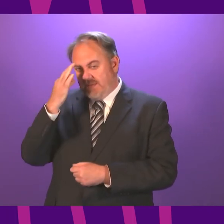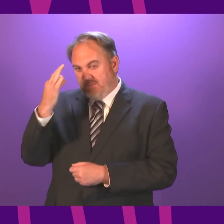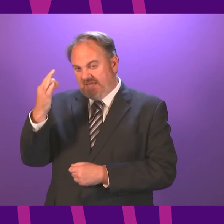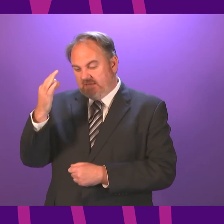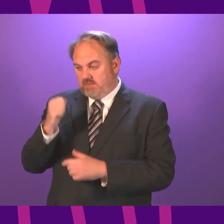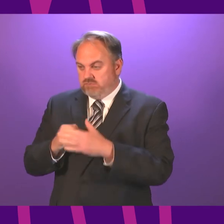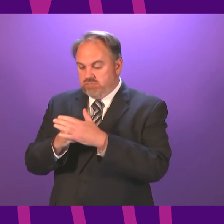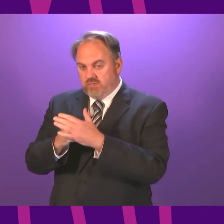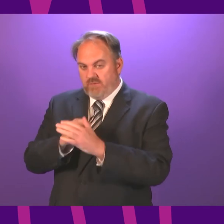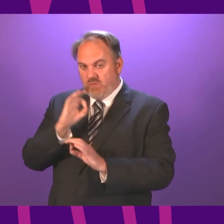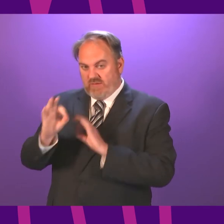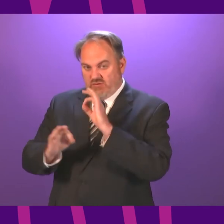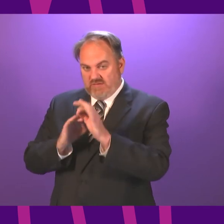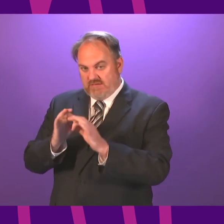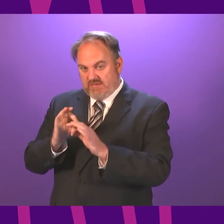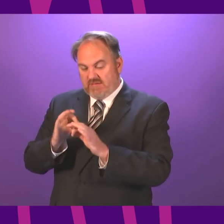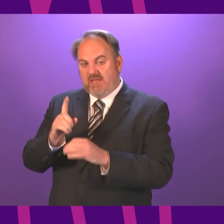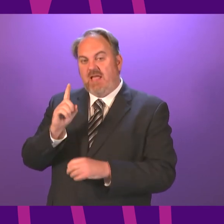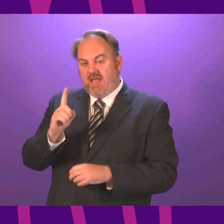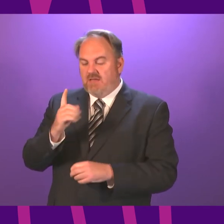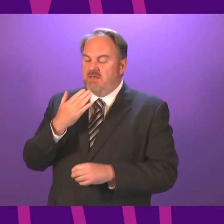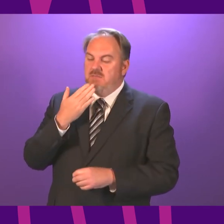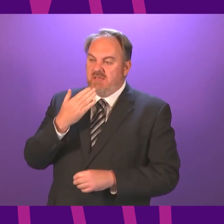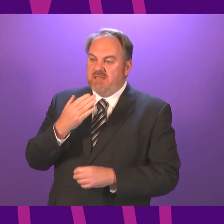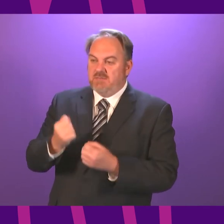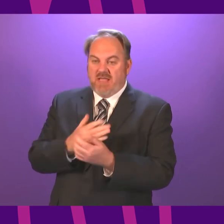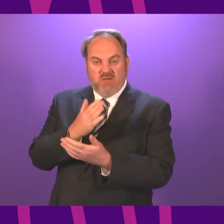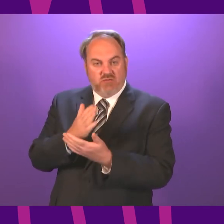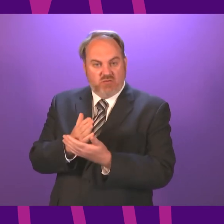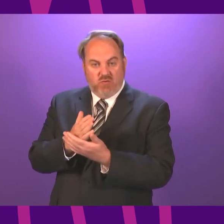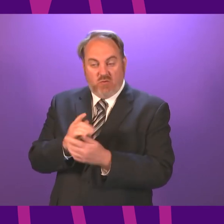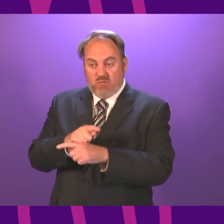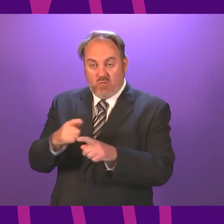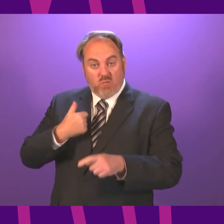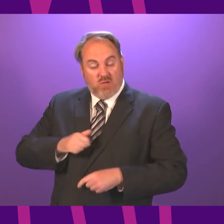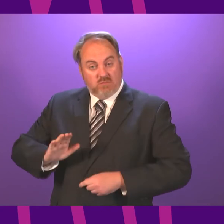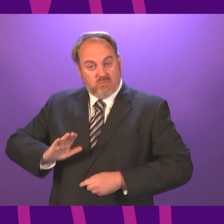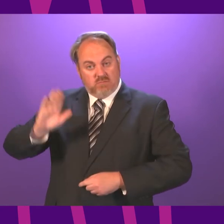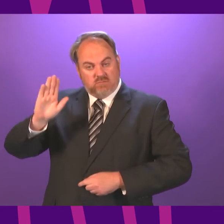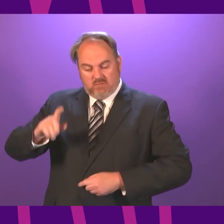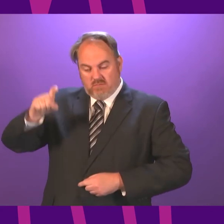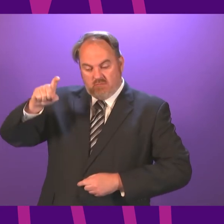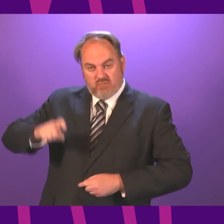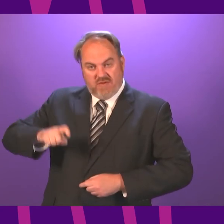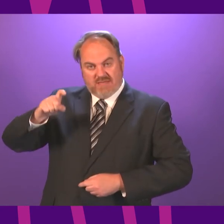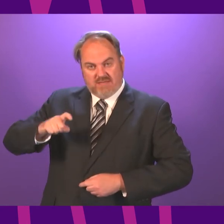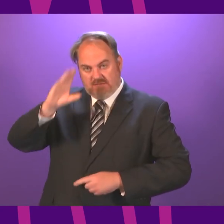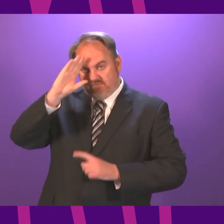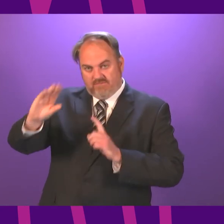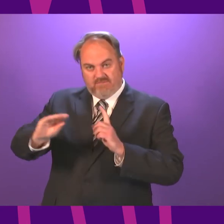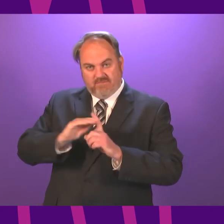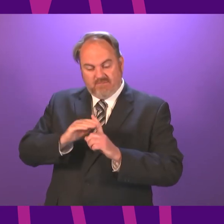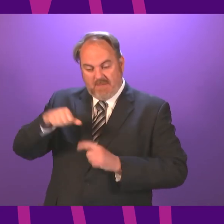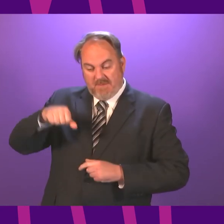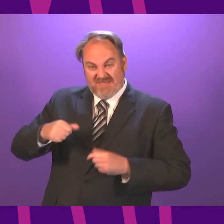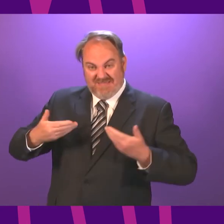which we'll move on to the next item of business. And it would be helpful if members who wish to ask a question were to press the request to speak buttons